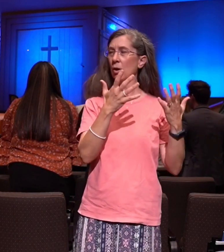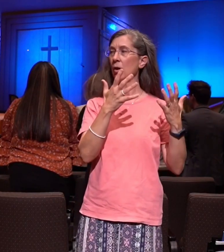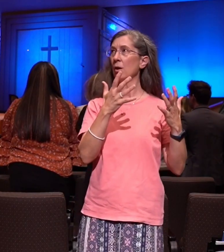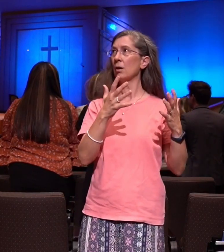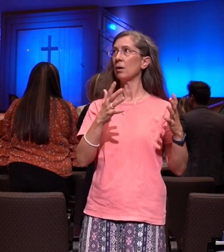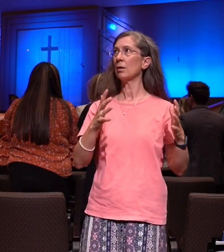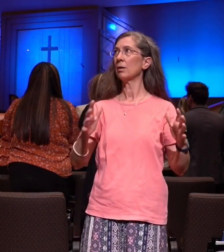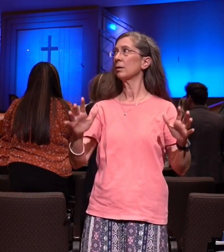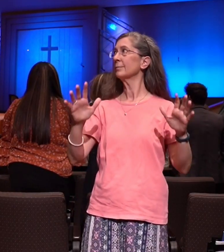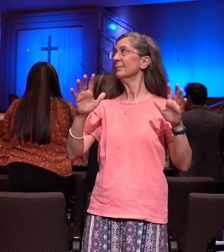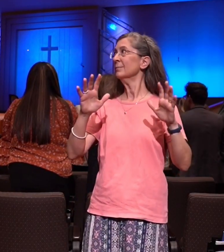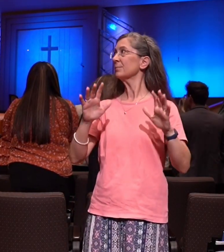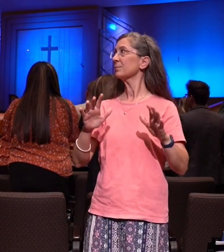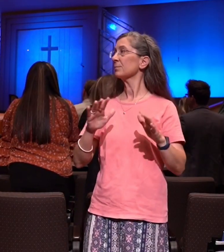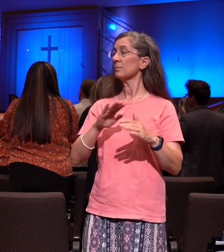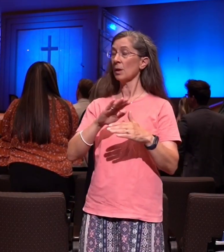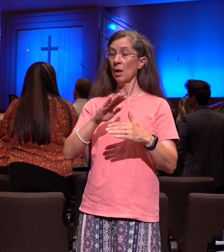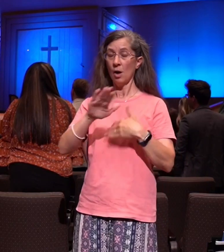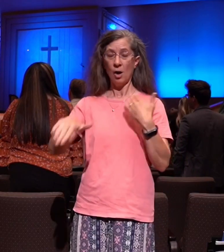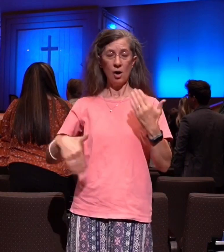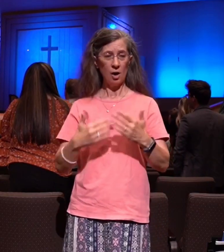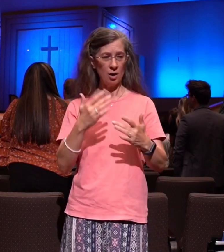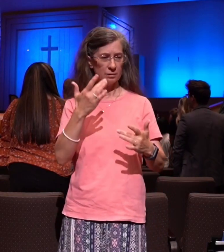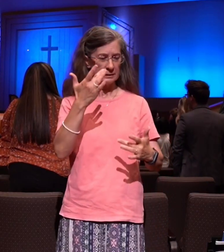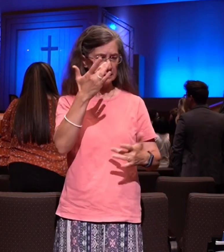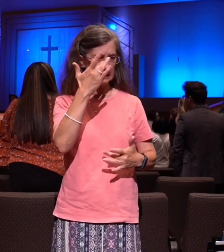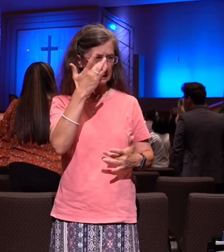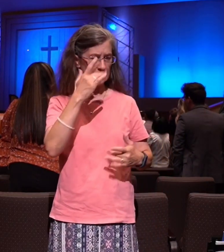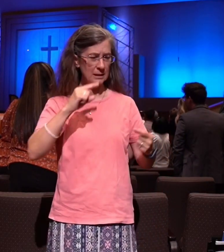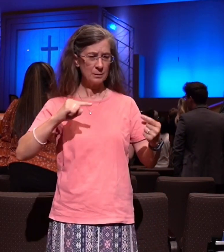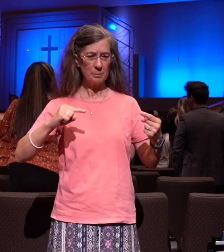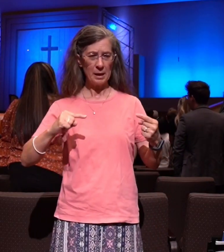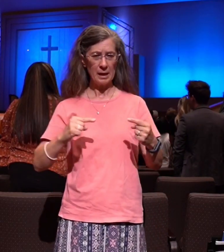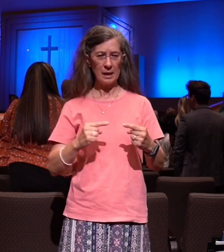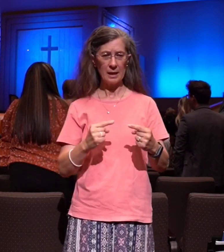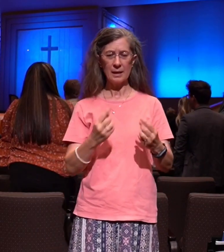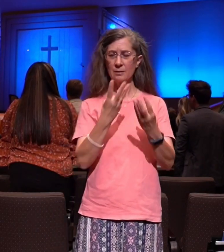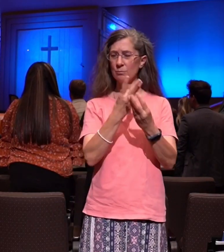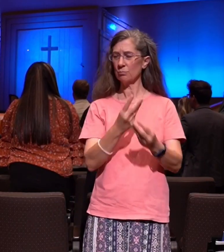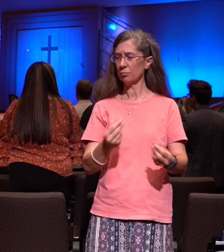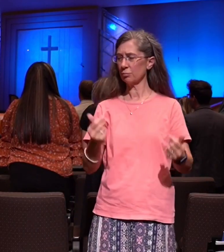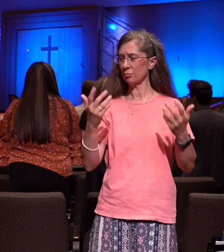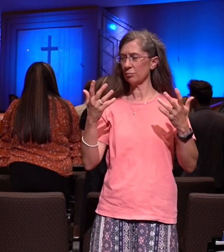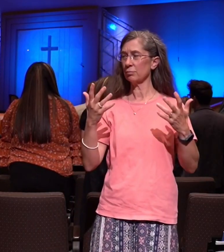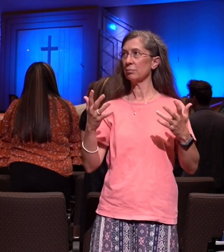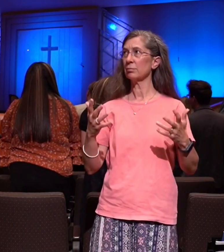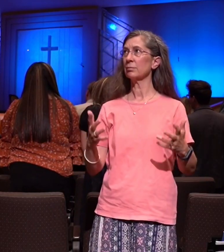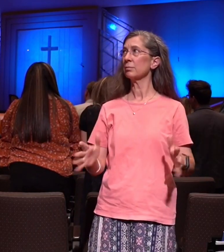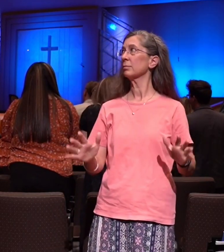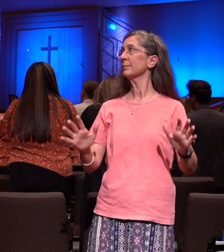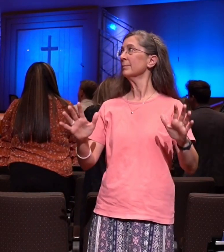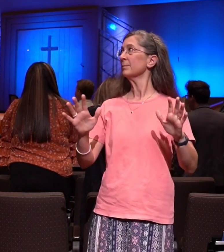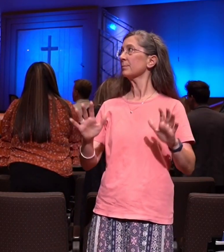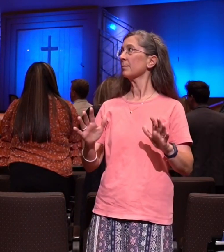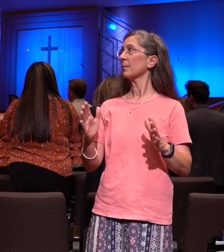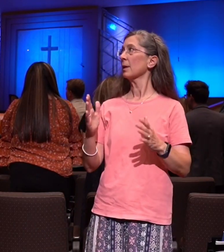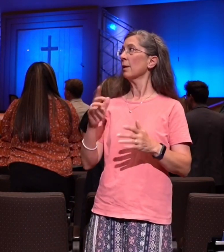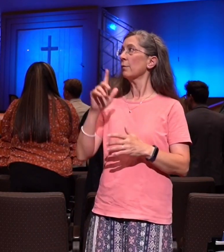more sickness, no pain, no more parting over there. And forever